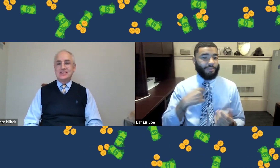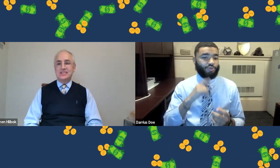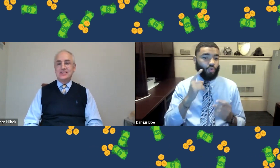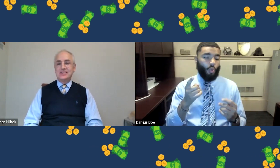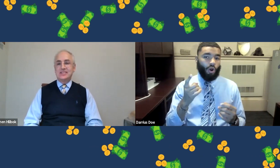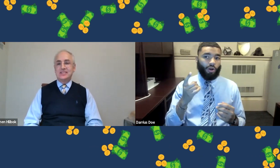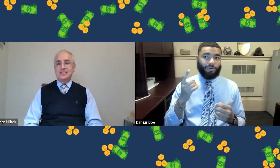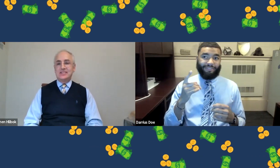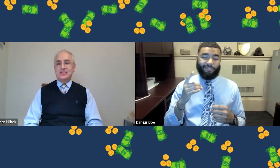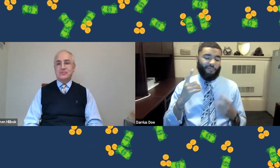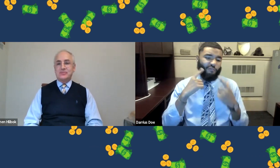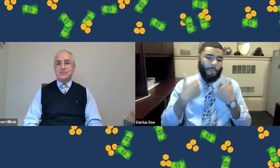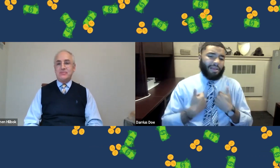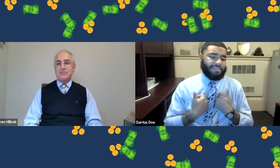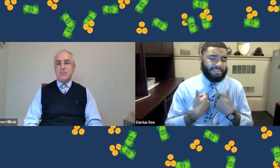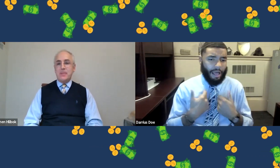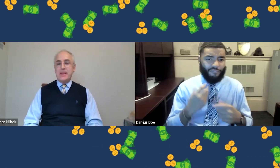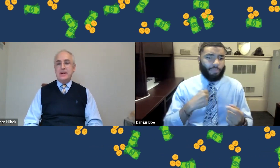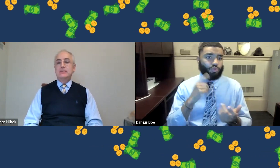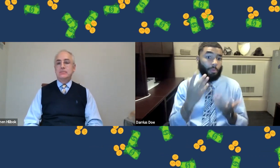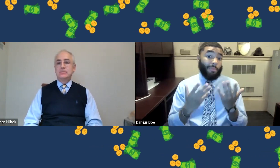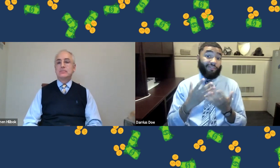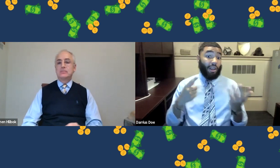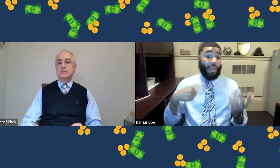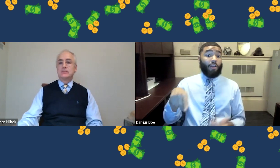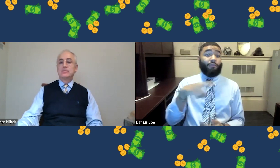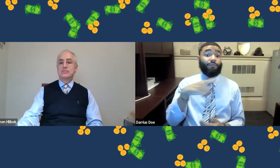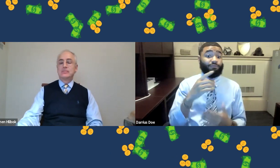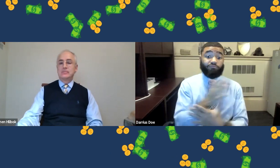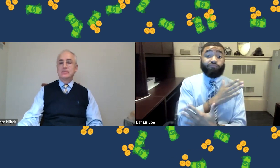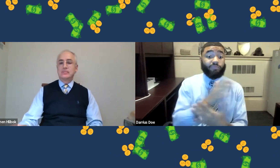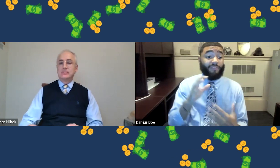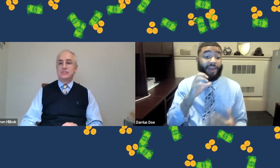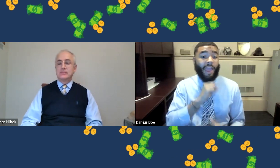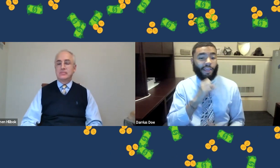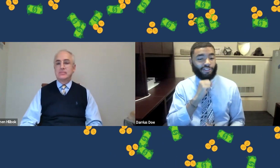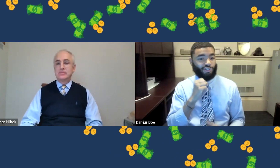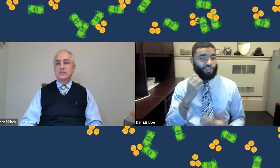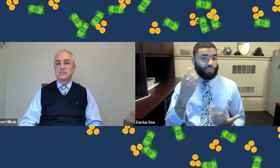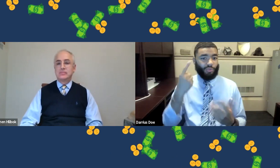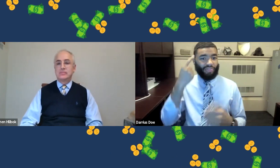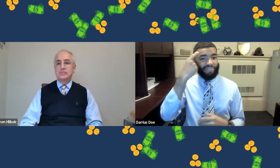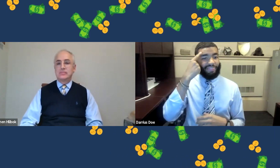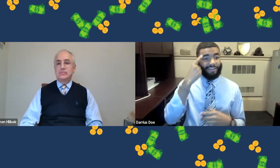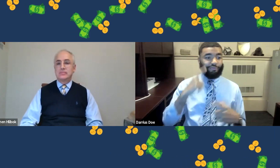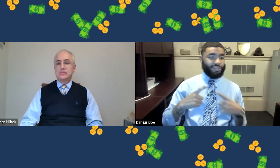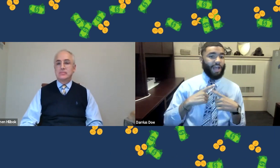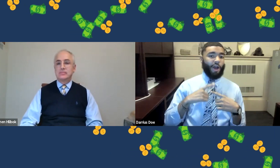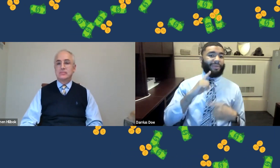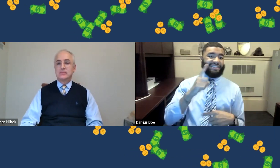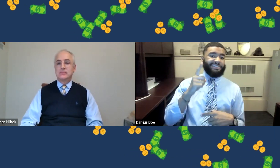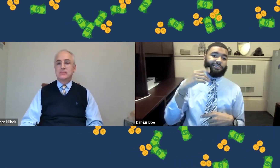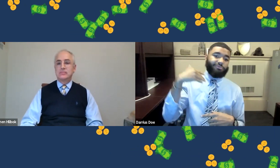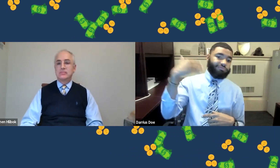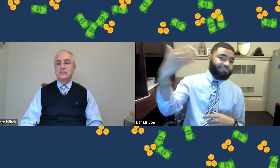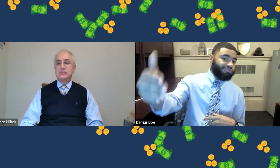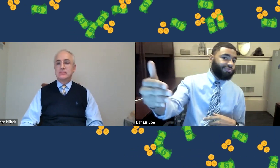interesting, you know, because I'm sure for myself, maybe for a lot of us, actually, there's a range of ages thinking that